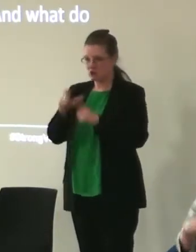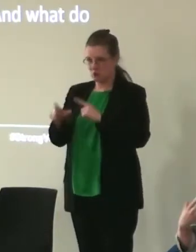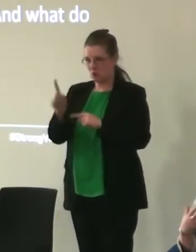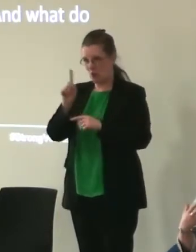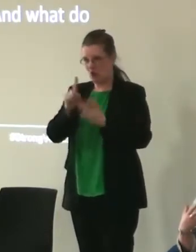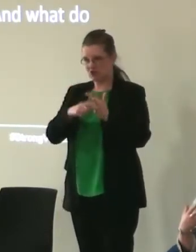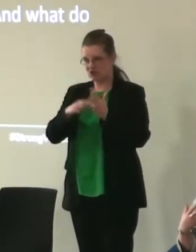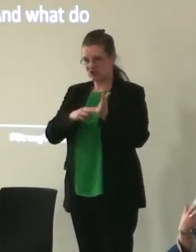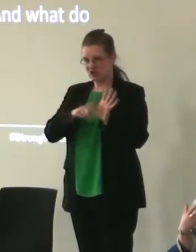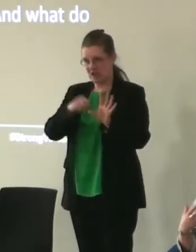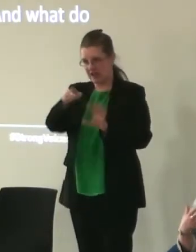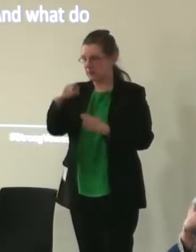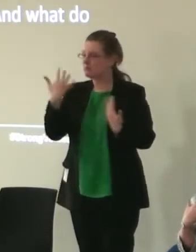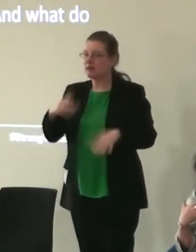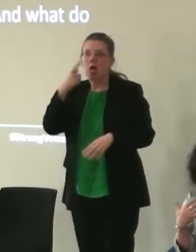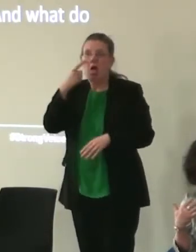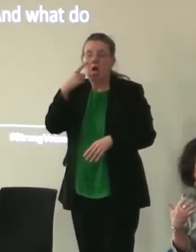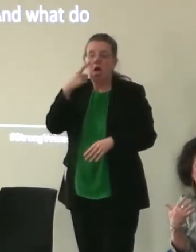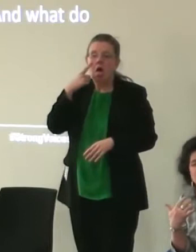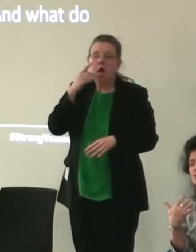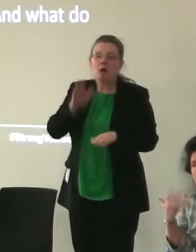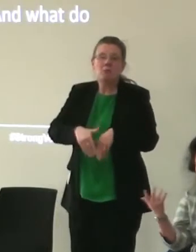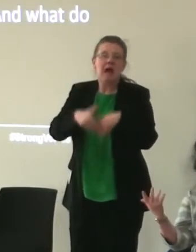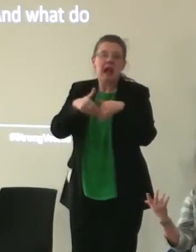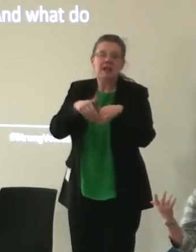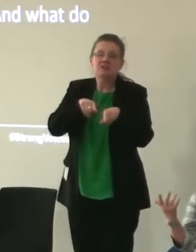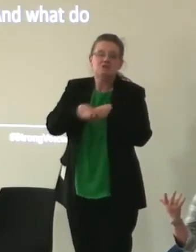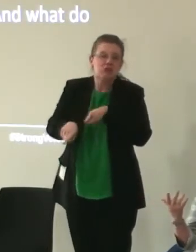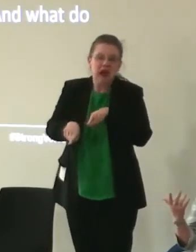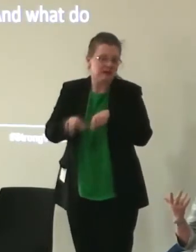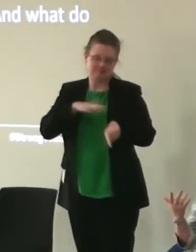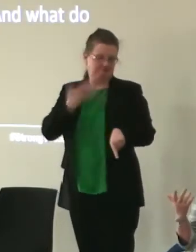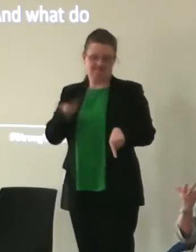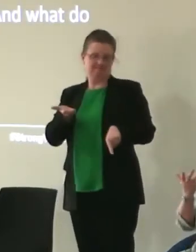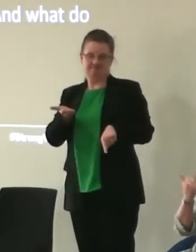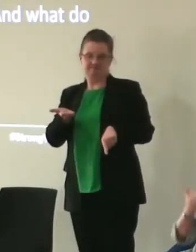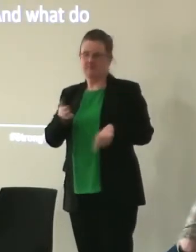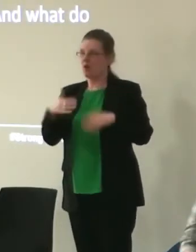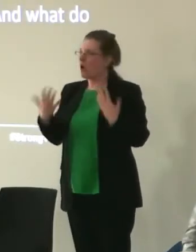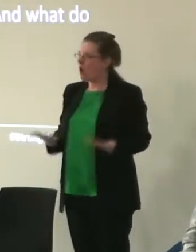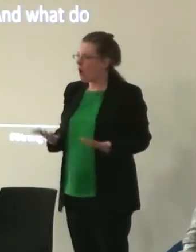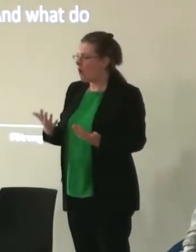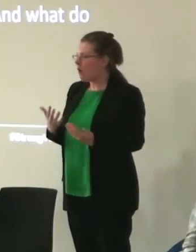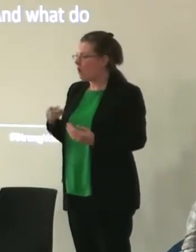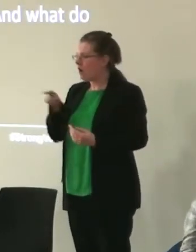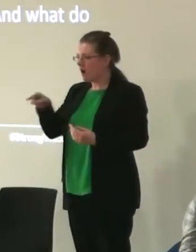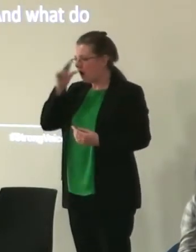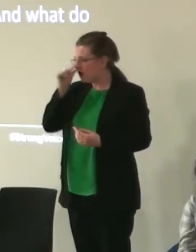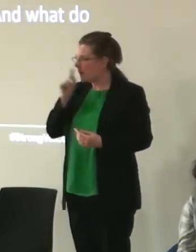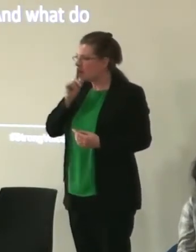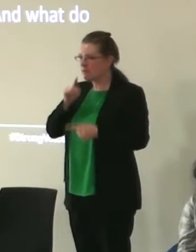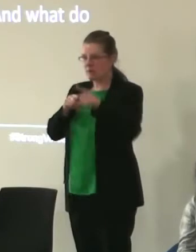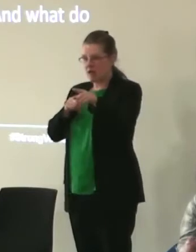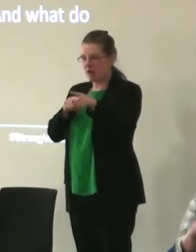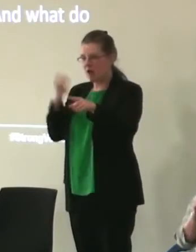Jenny's done have an experience of something and make have a judgment about that or do what perhaps the young people who filled in the Royal